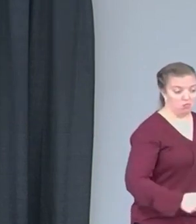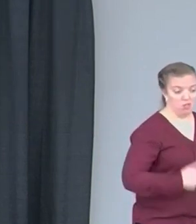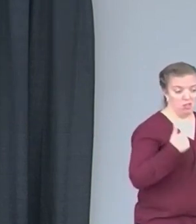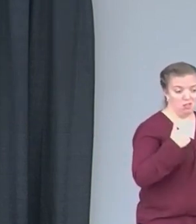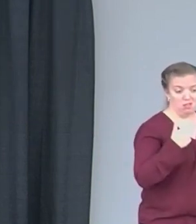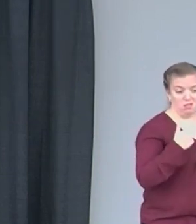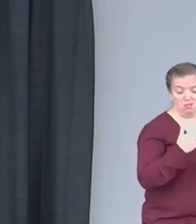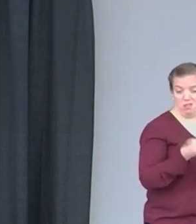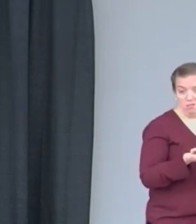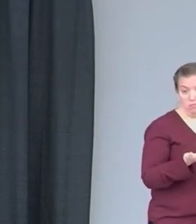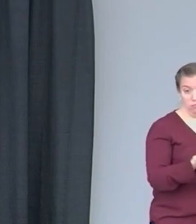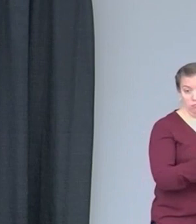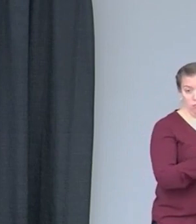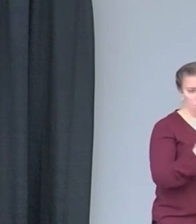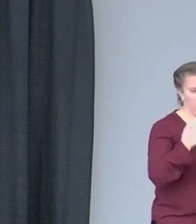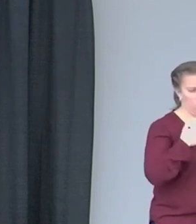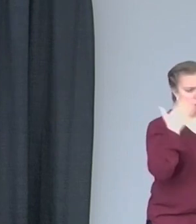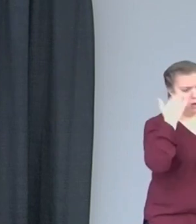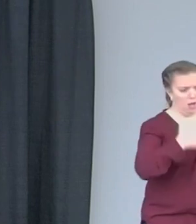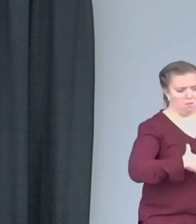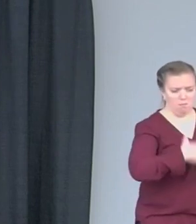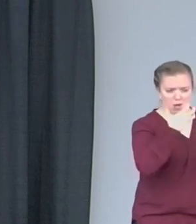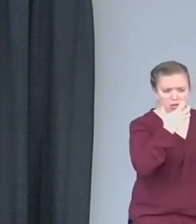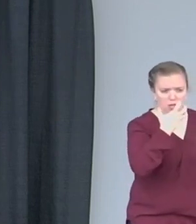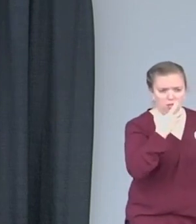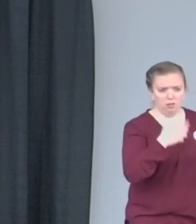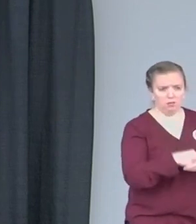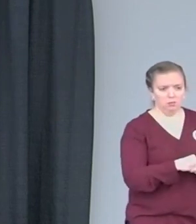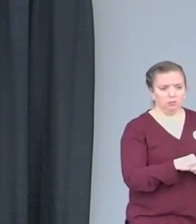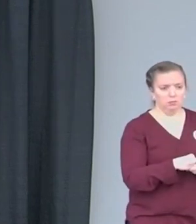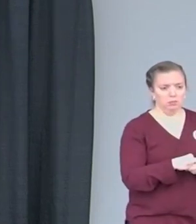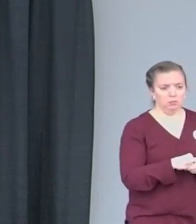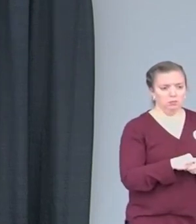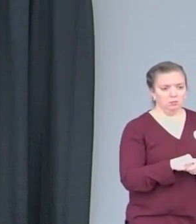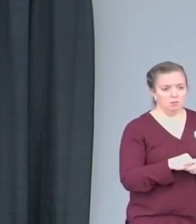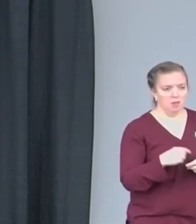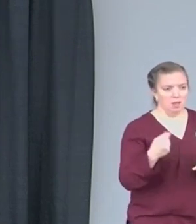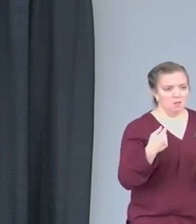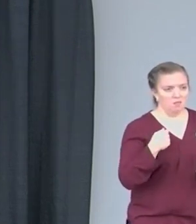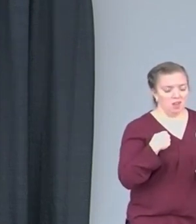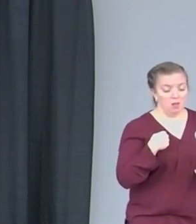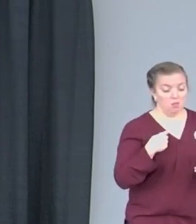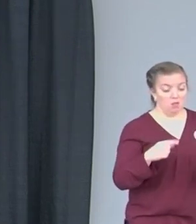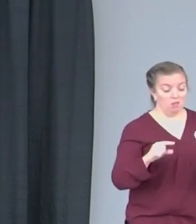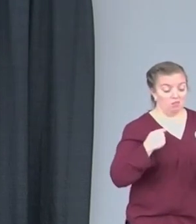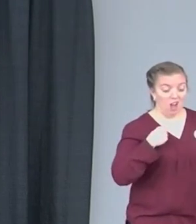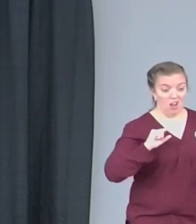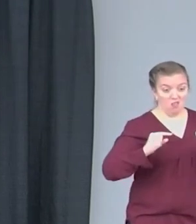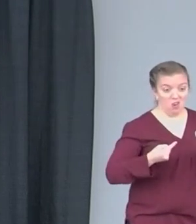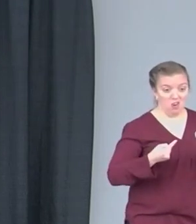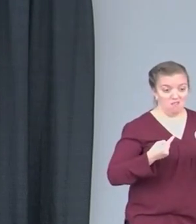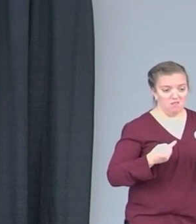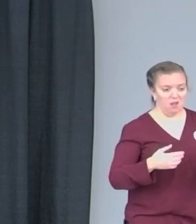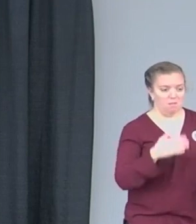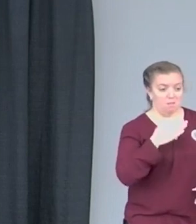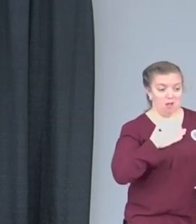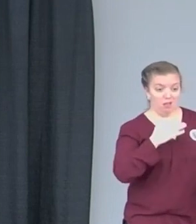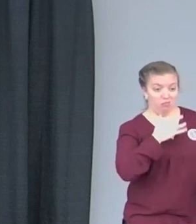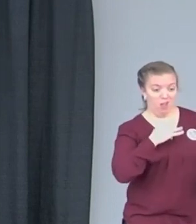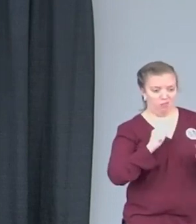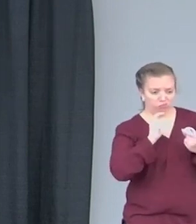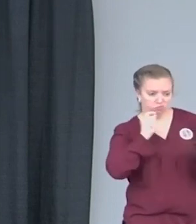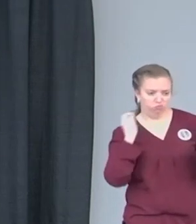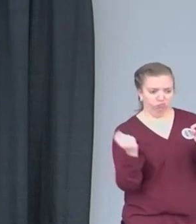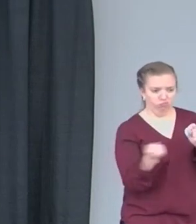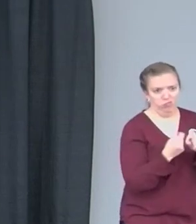would I be mad? Now, I trust to believe I had this revengeful heart when I first got injured. But I also had to take care of myself